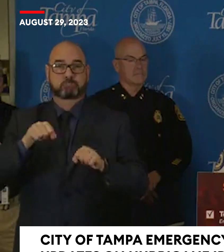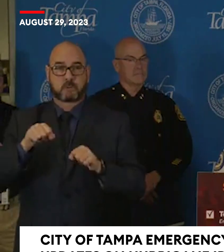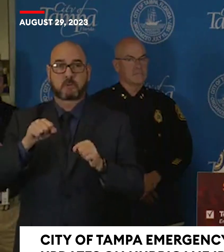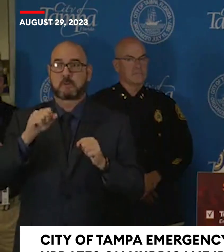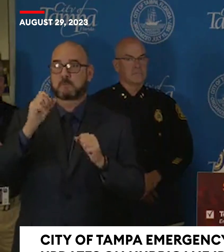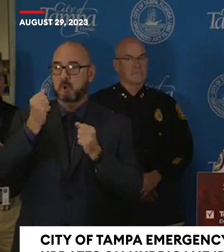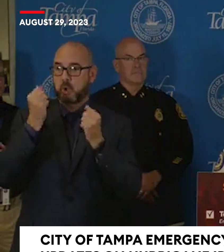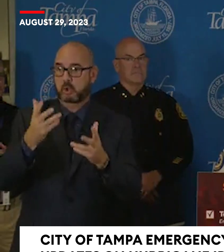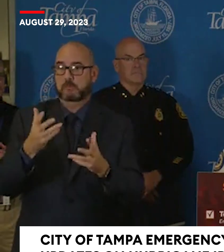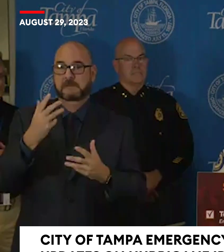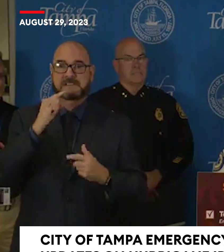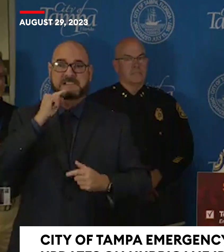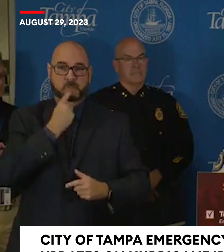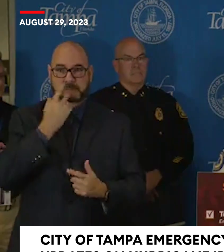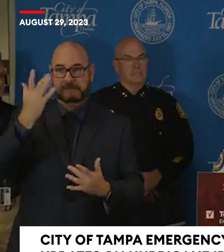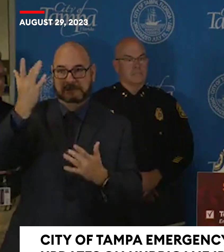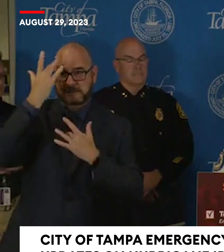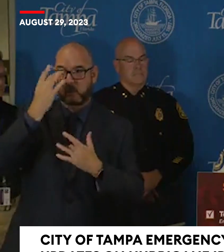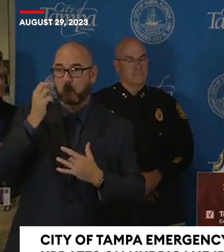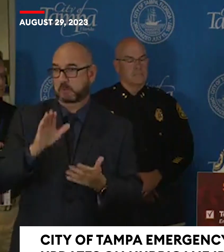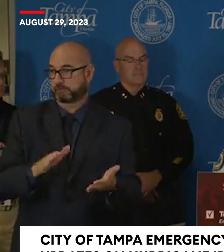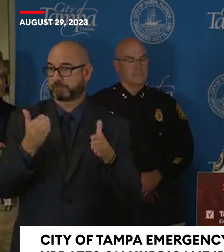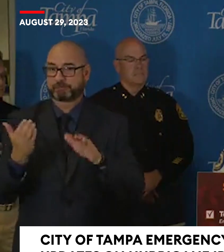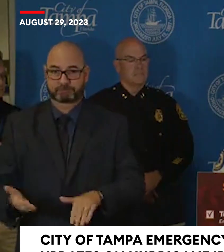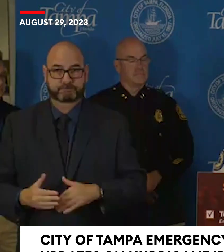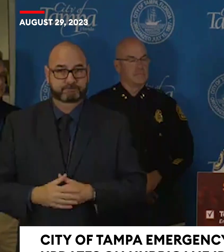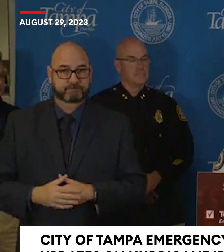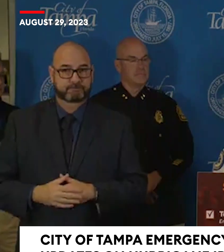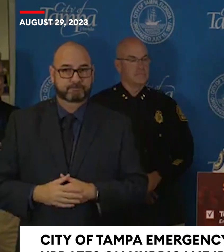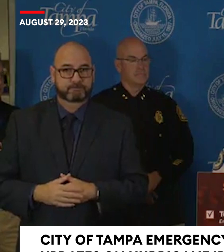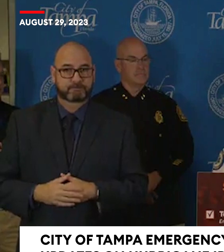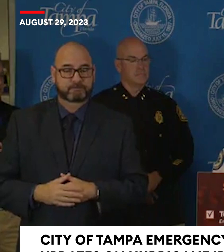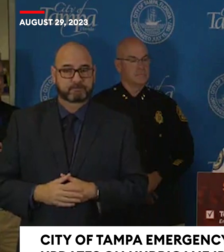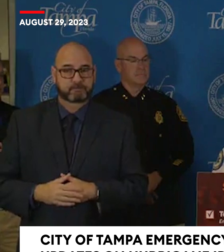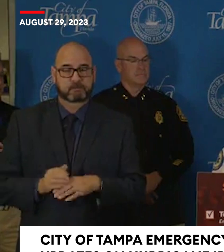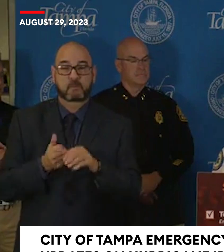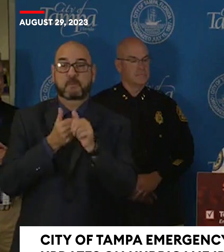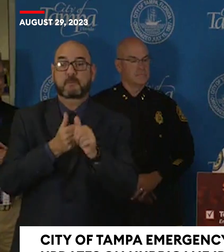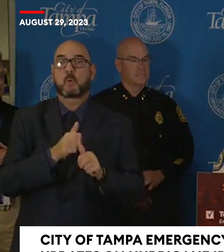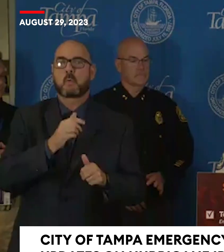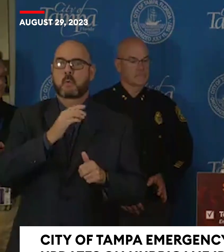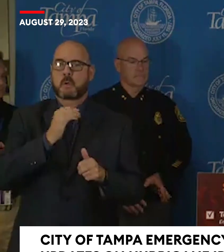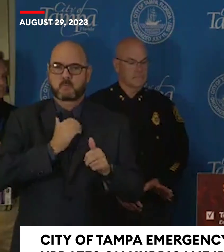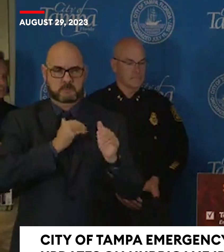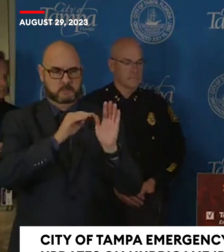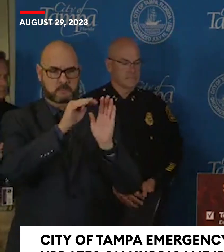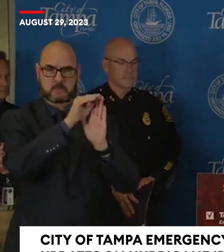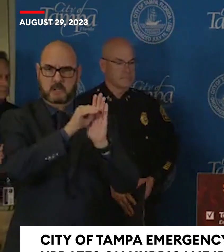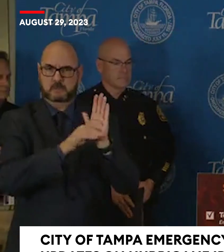we need you to take a line of responsibility and follow authorities guidelines. With that, I'll turn it over to Chief Burkall.